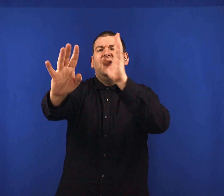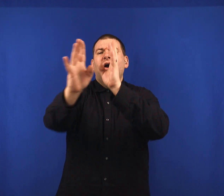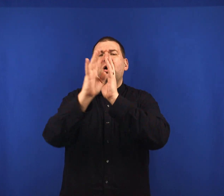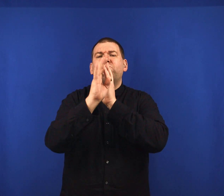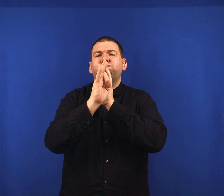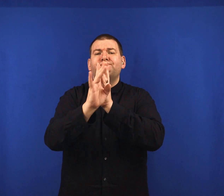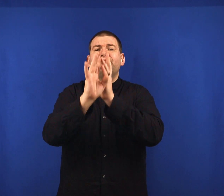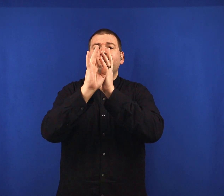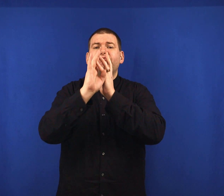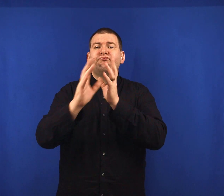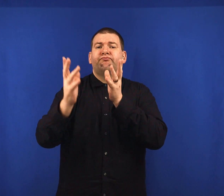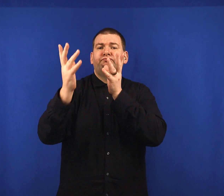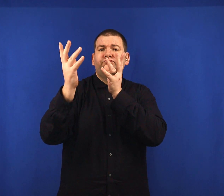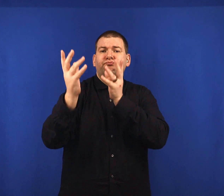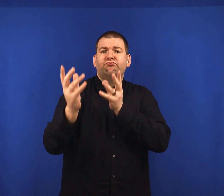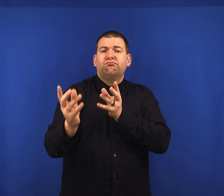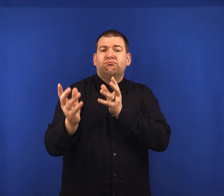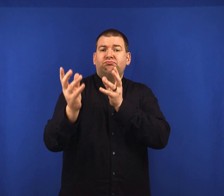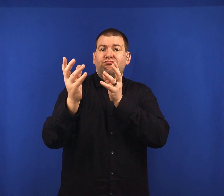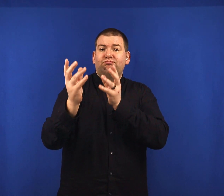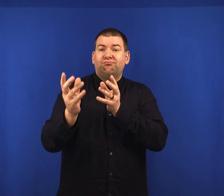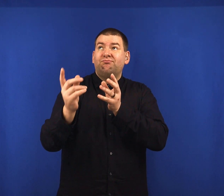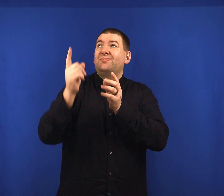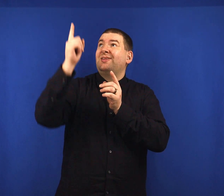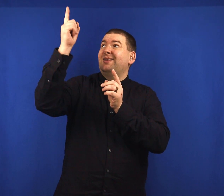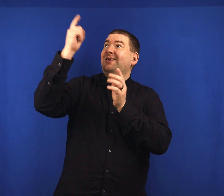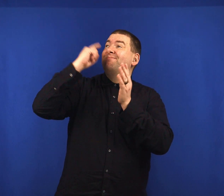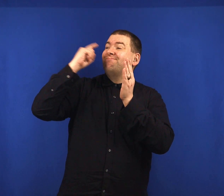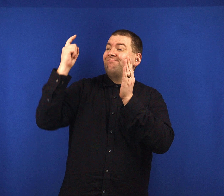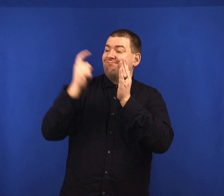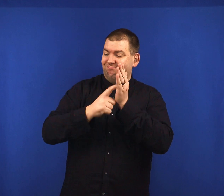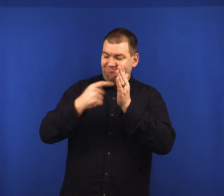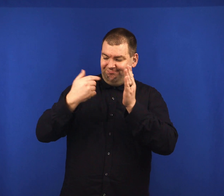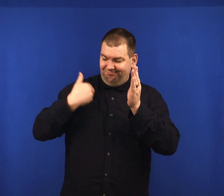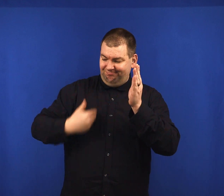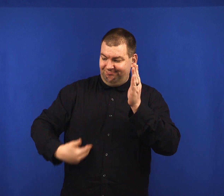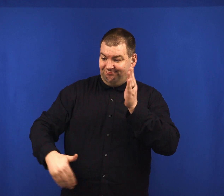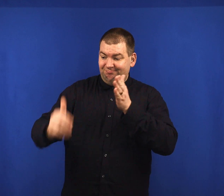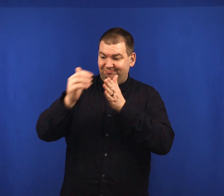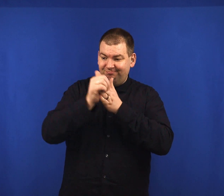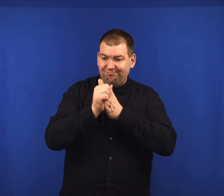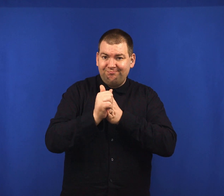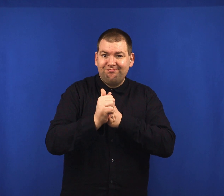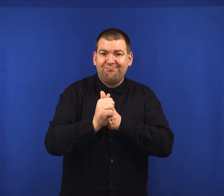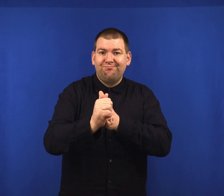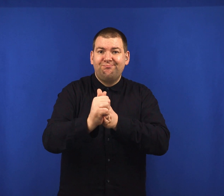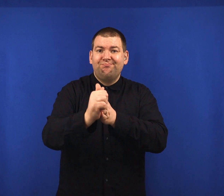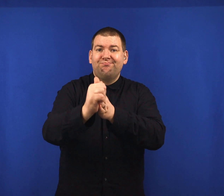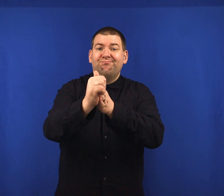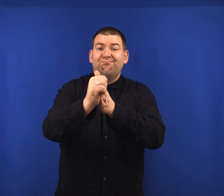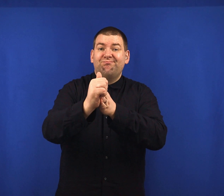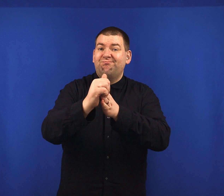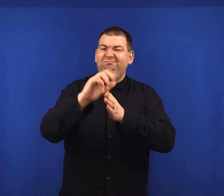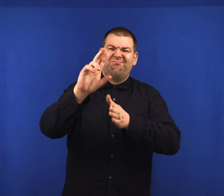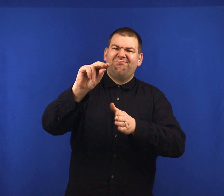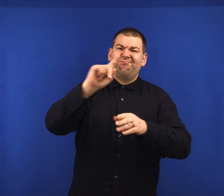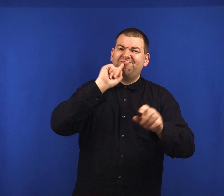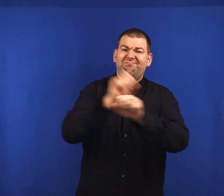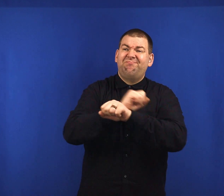so tenderly, I'll see you through. He